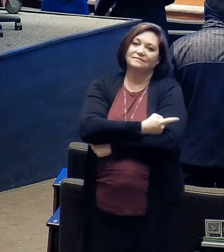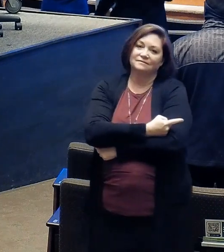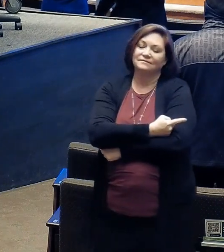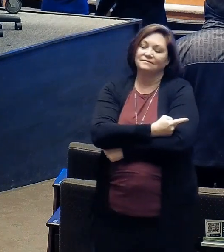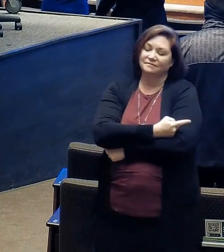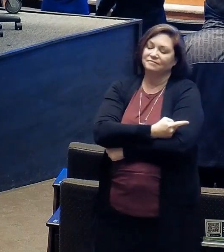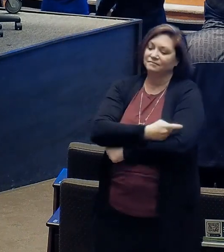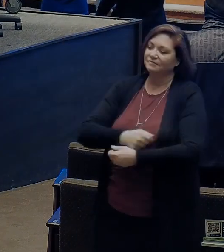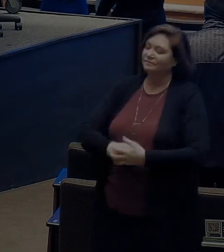to tea, Wiery. Subscribe,